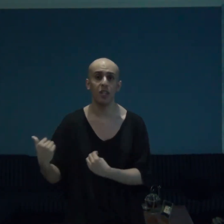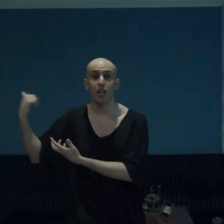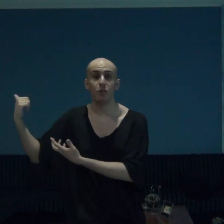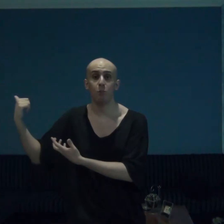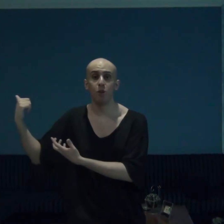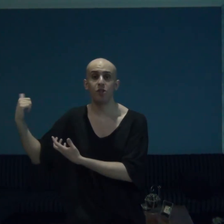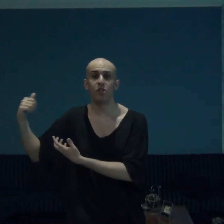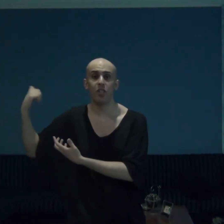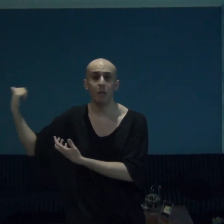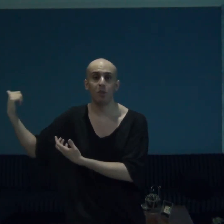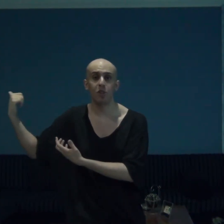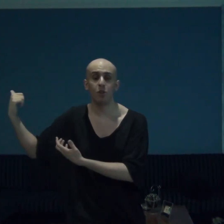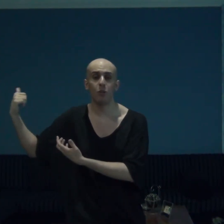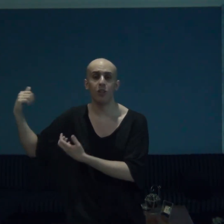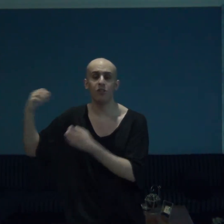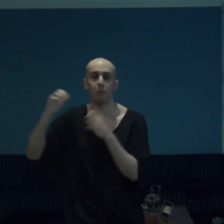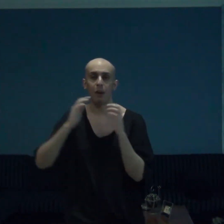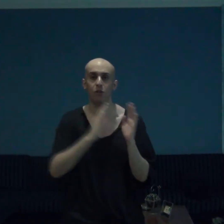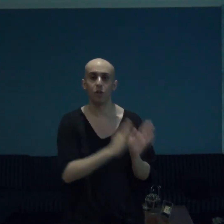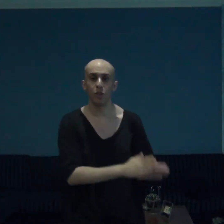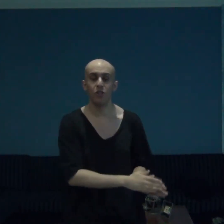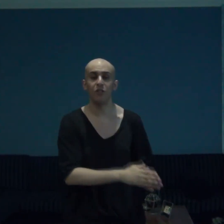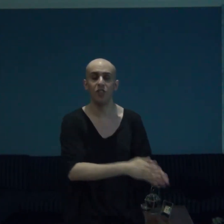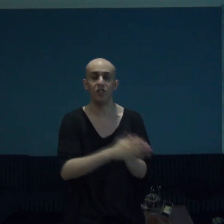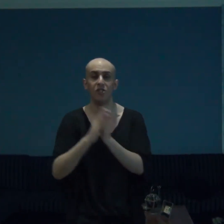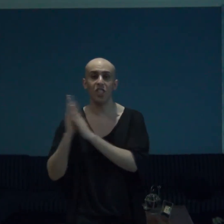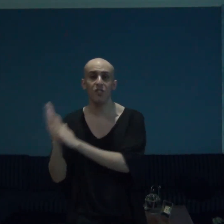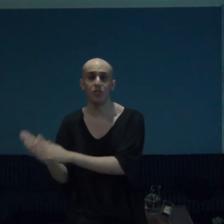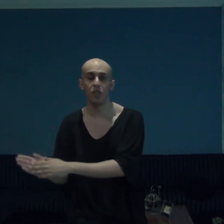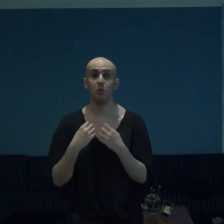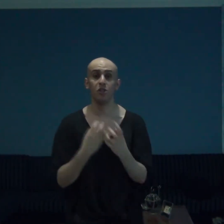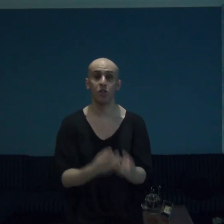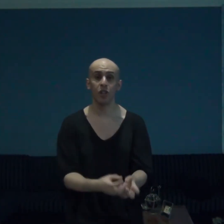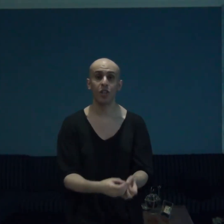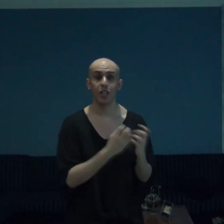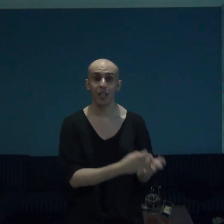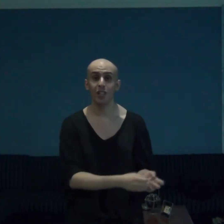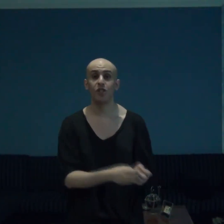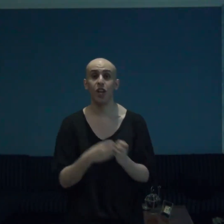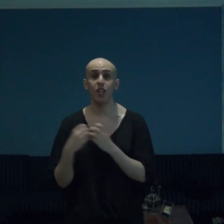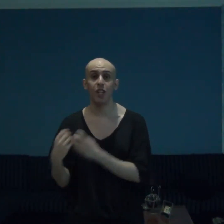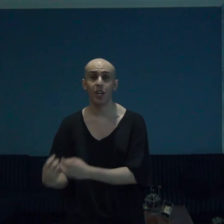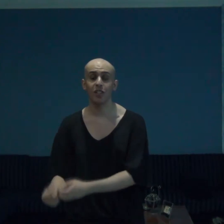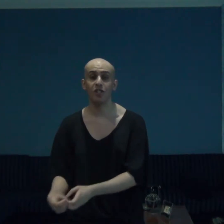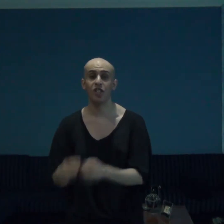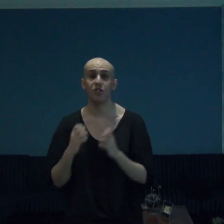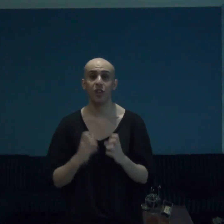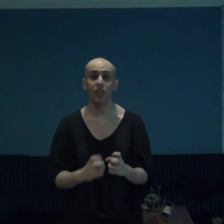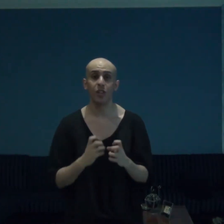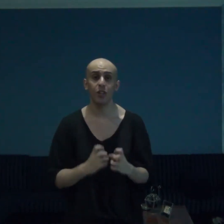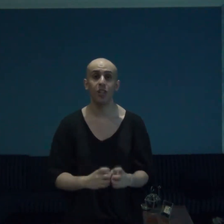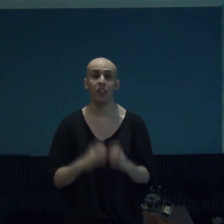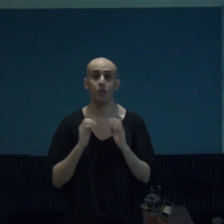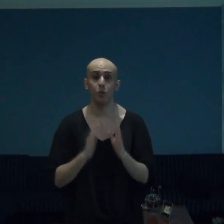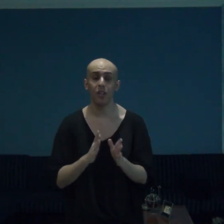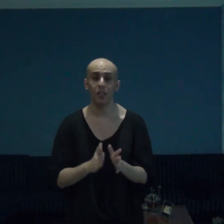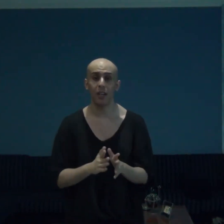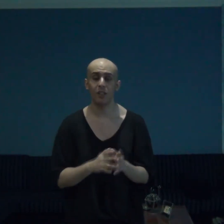as most established stories about good versus evil berserk guys and gals is very good at doing that